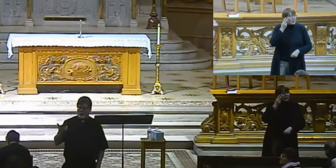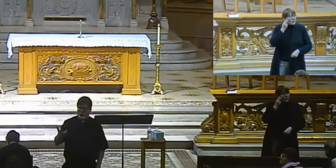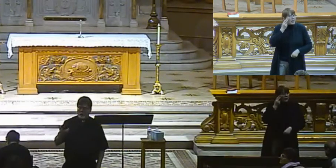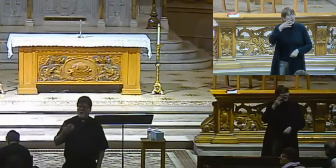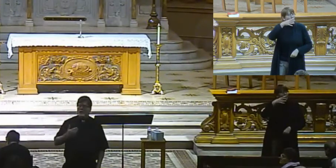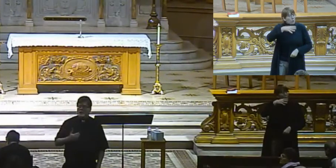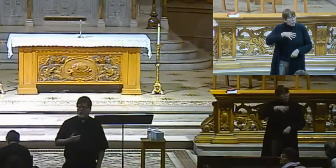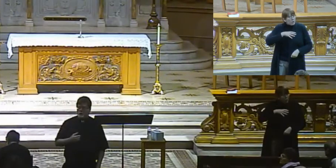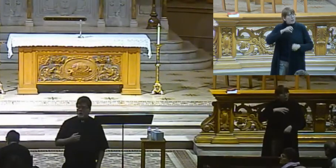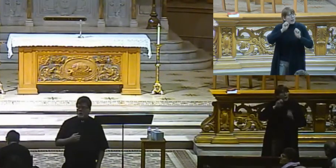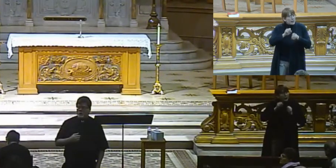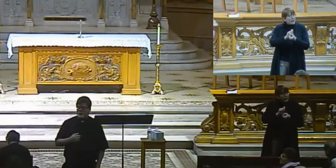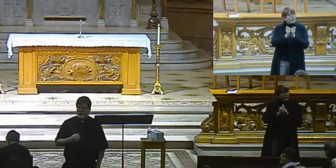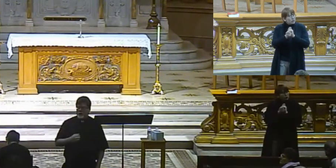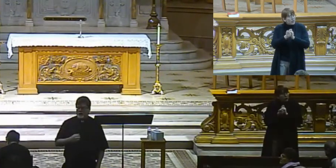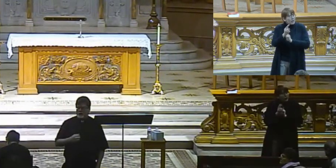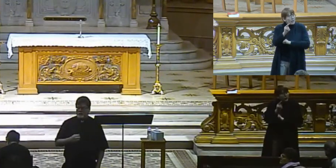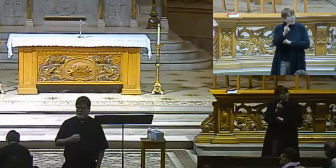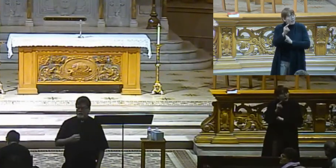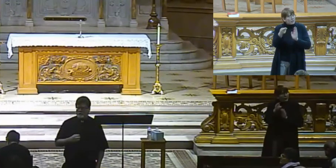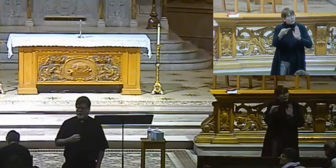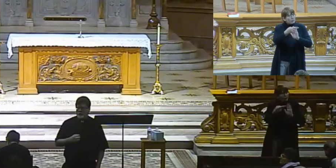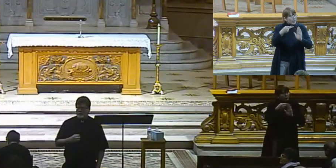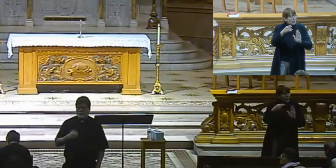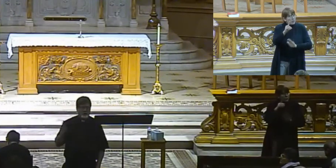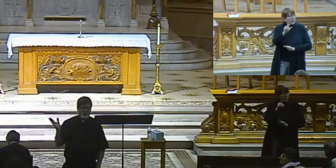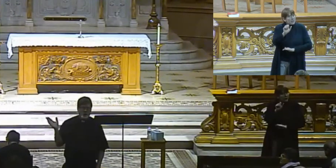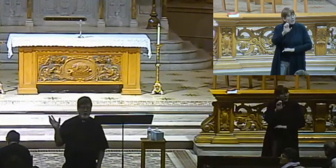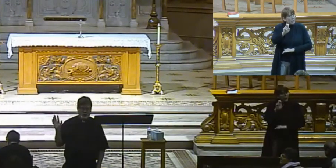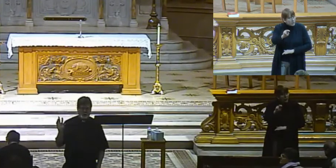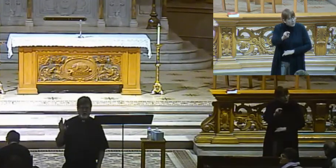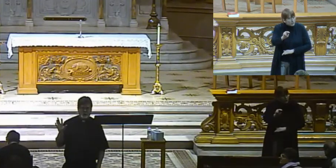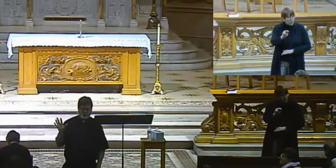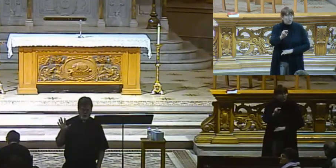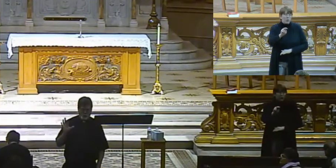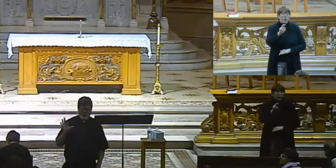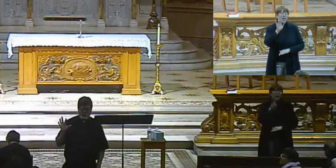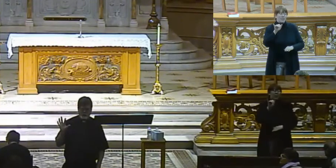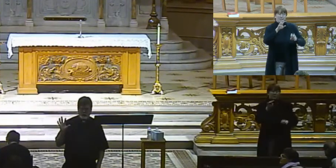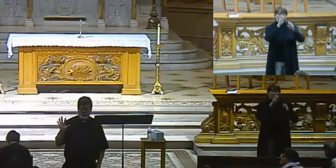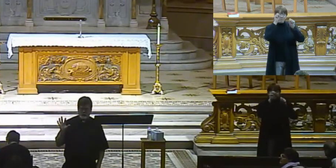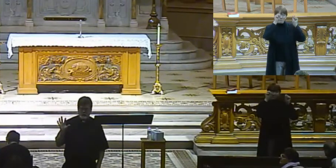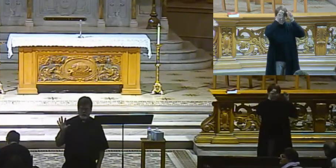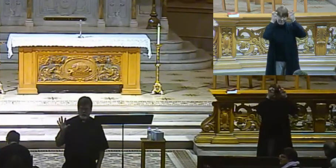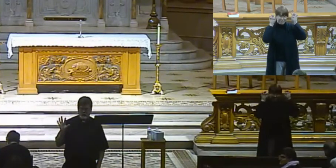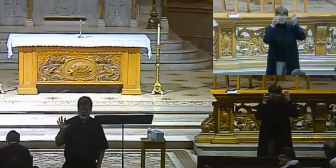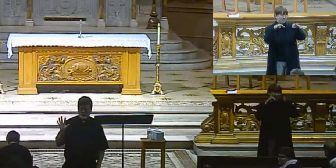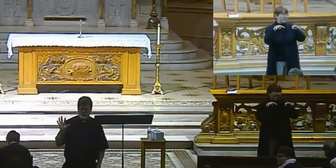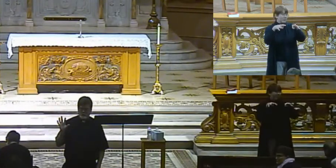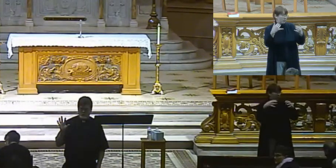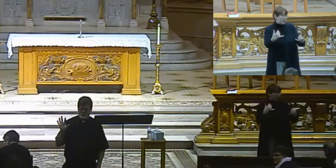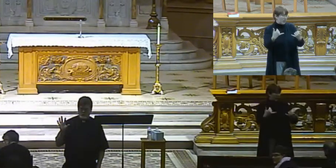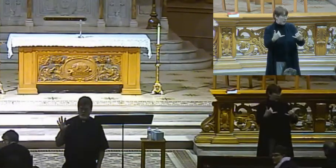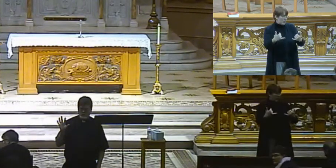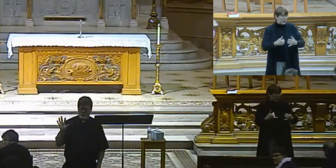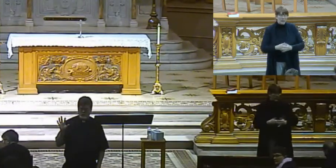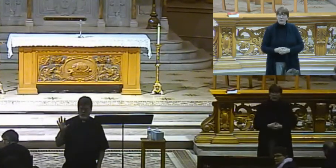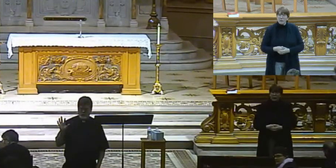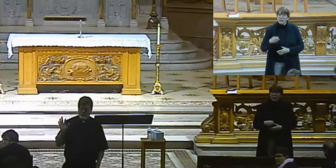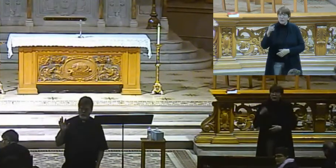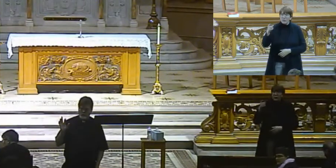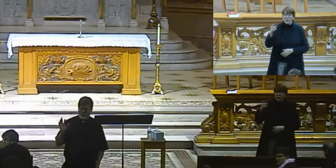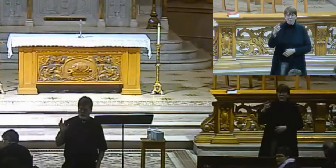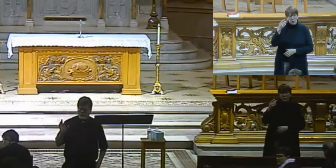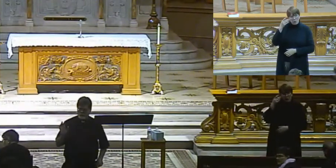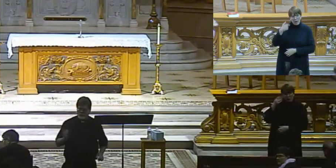ordained to the diaconate, all right? So, that's an open question at this point. the reason I wonder why it's open